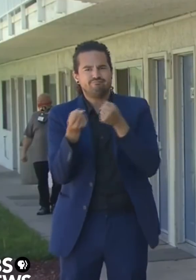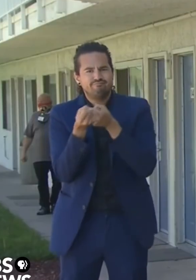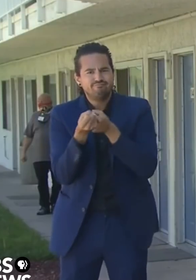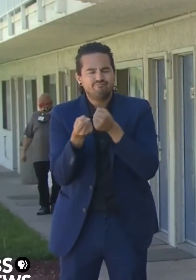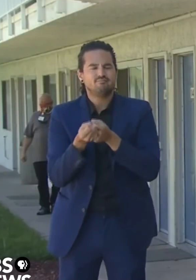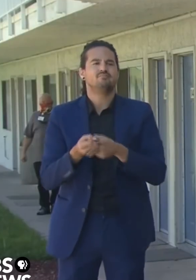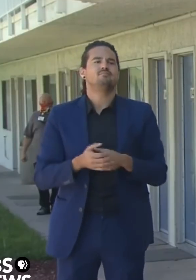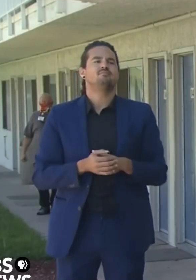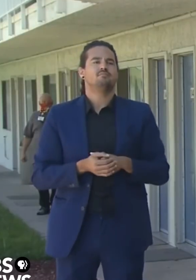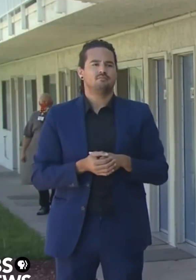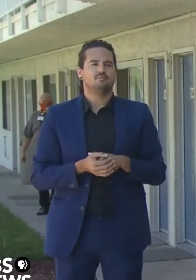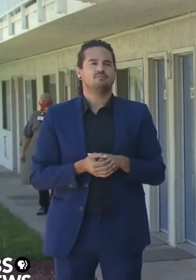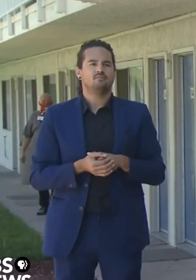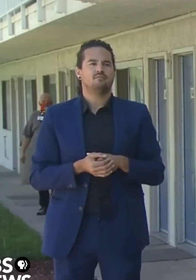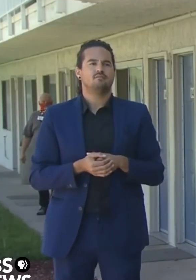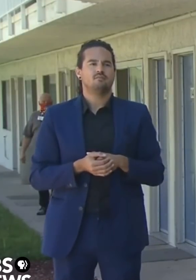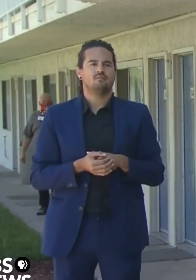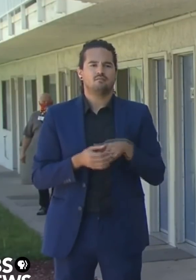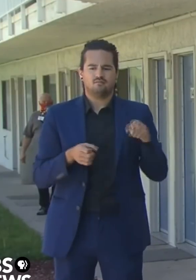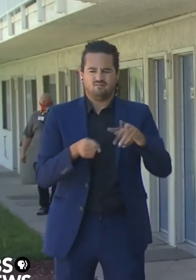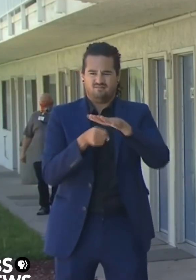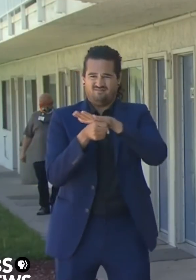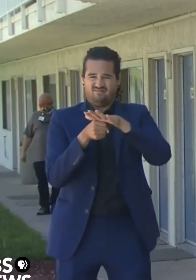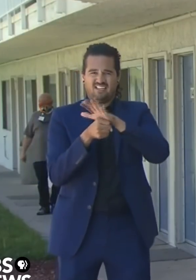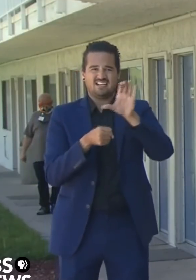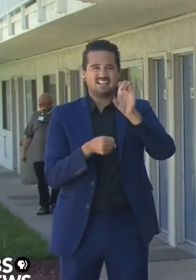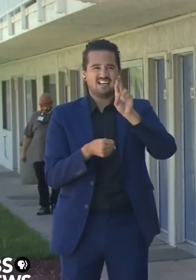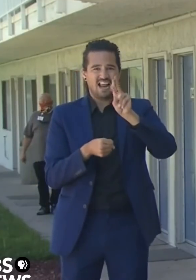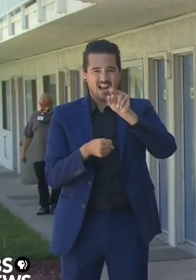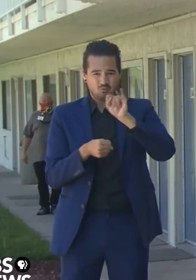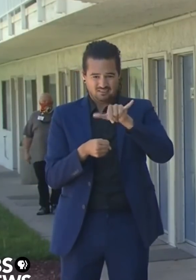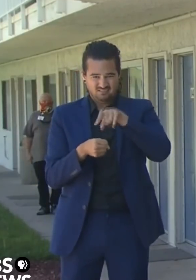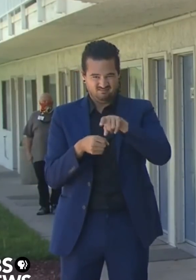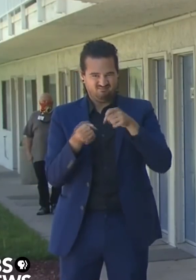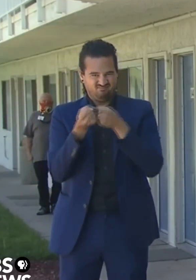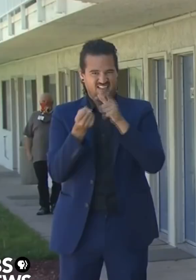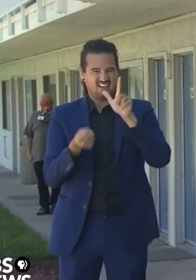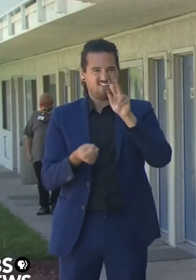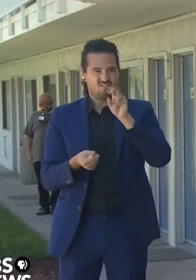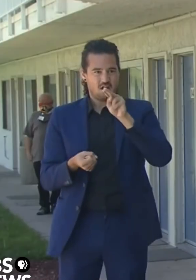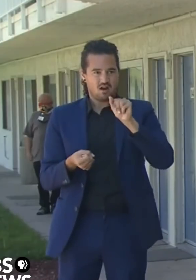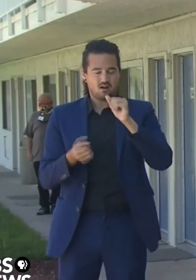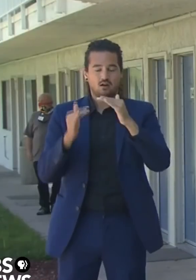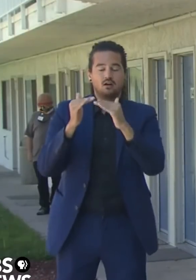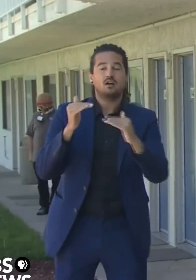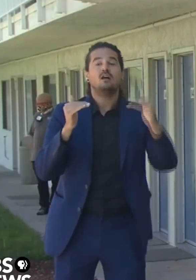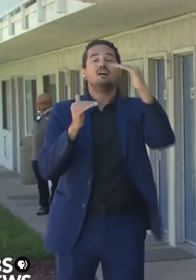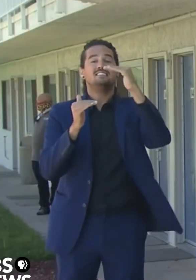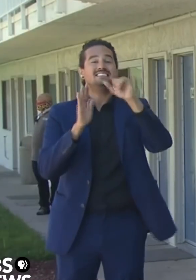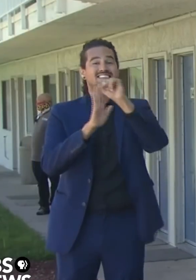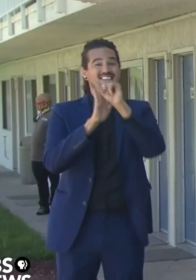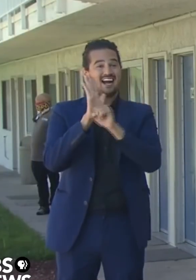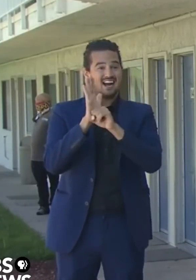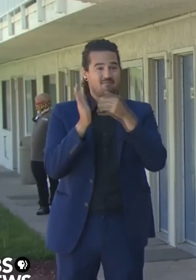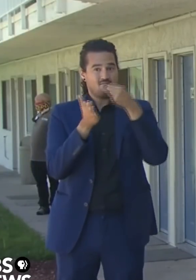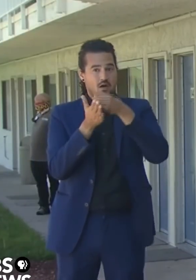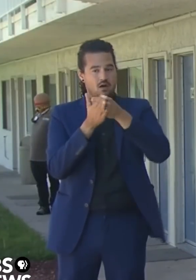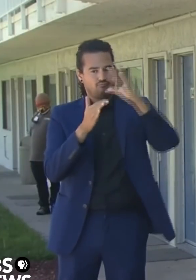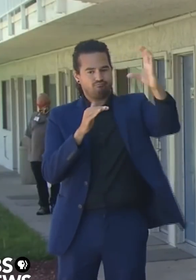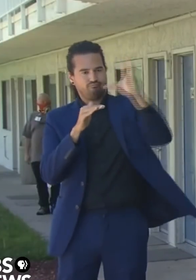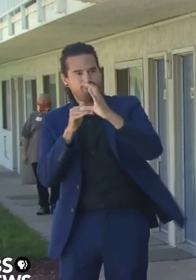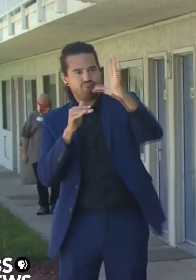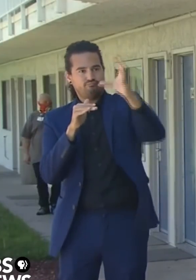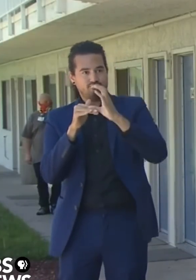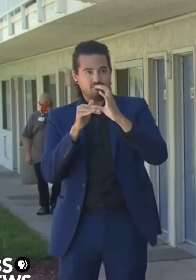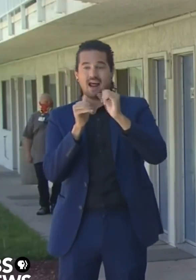asset provides the capacity to get reimbursed from the federal government and get support from the state of